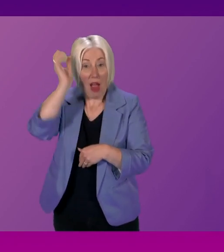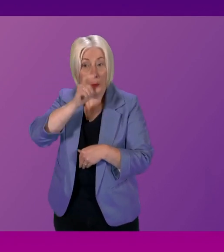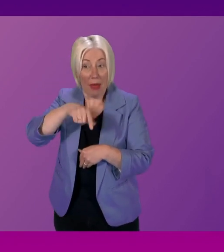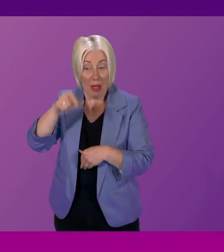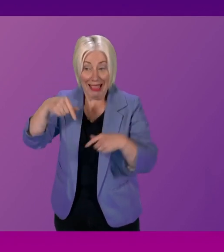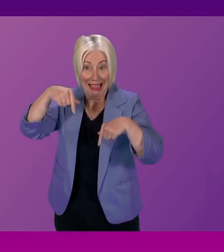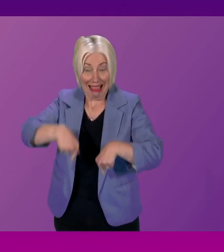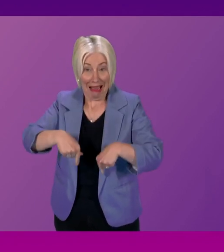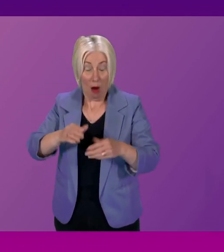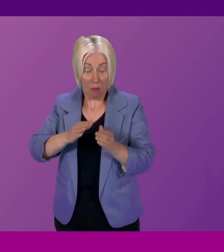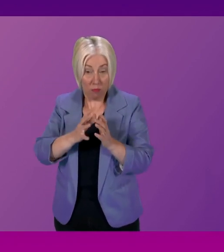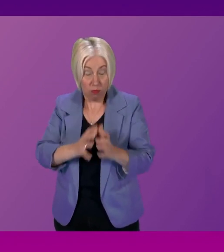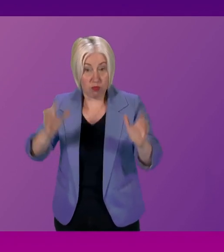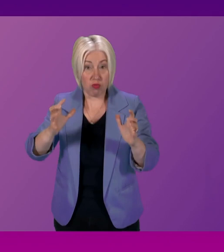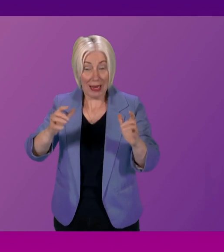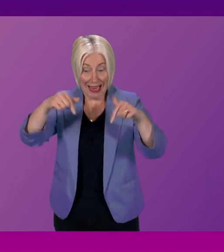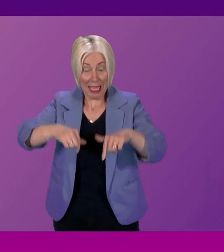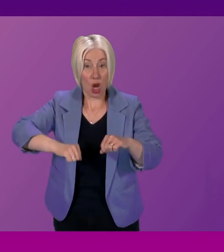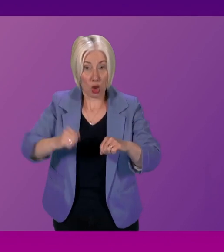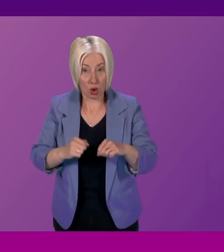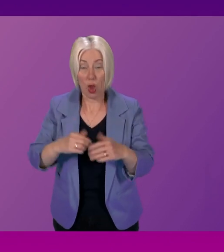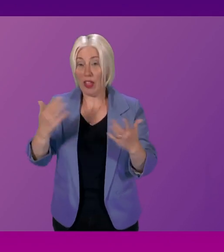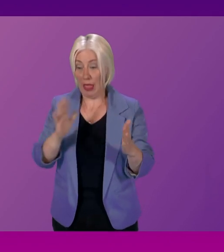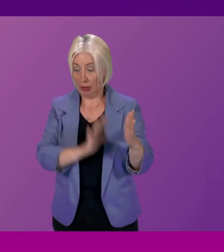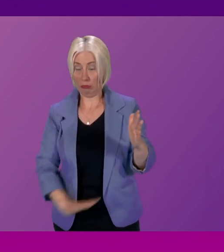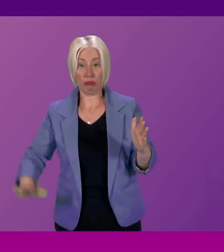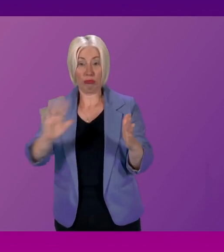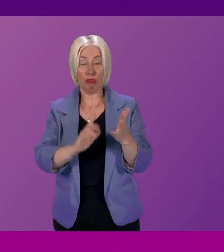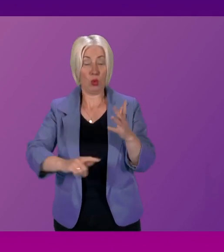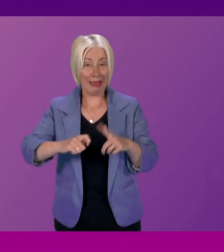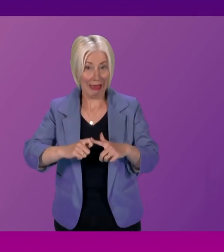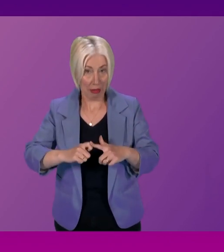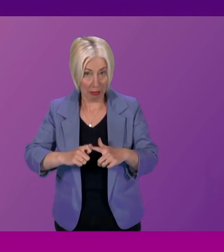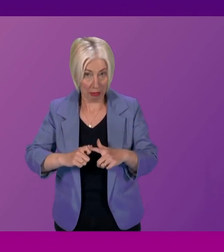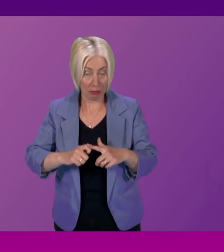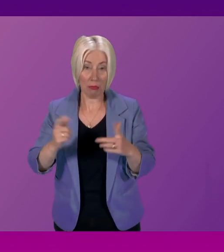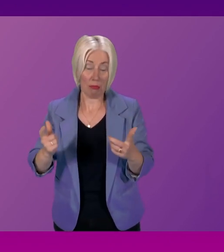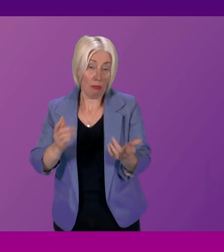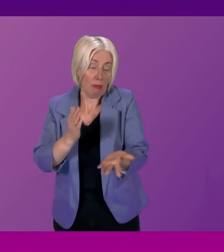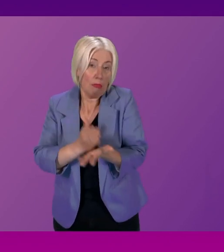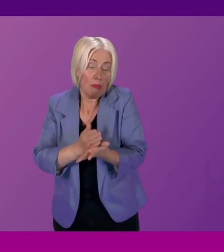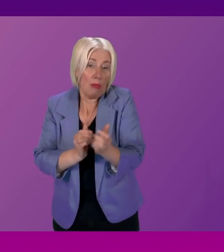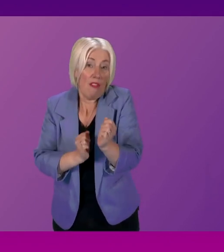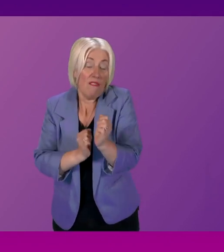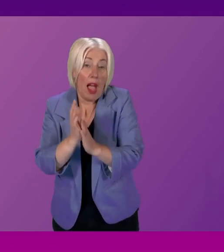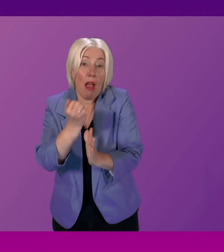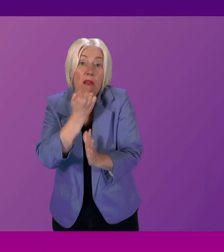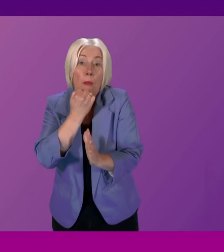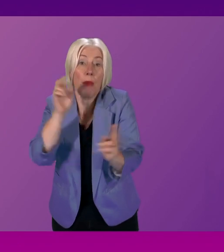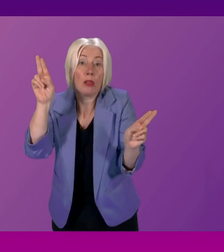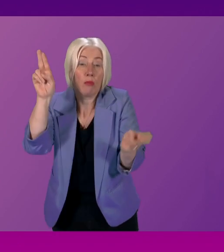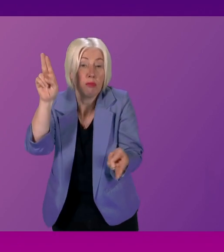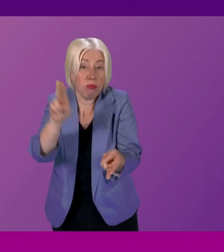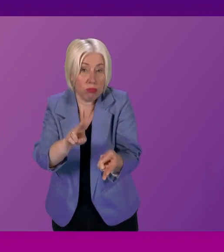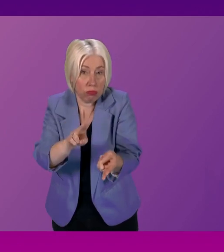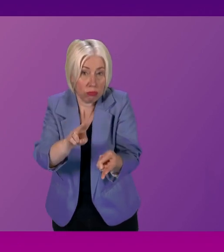population, than other parts of the UK. Of course, fires are going down. terms of the